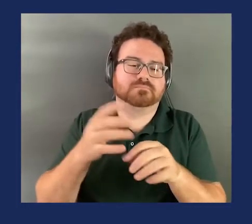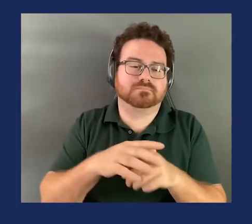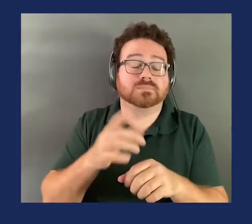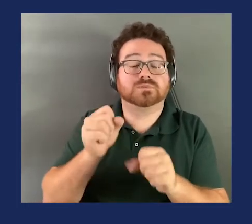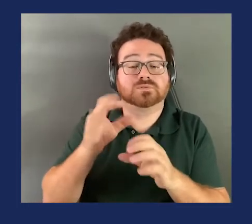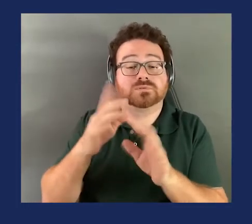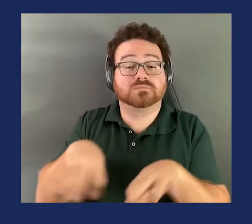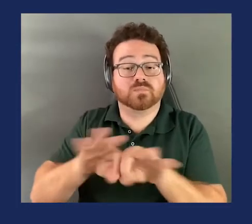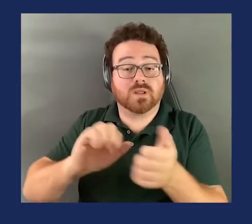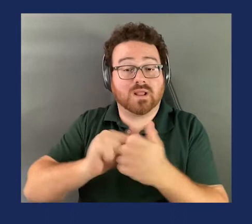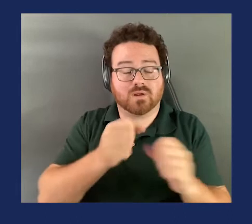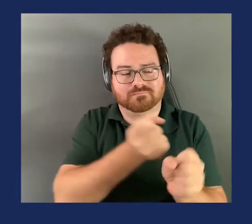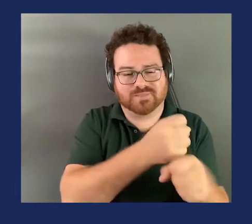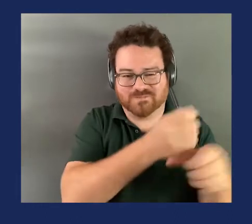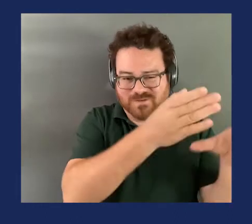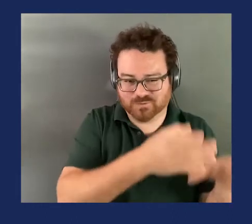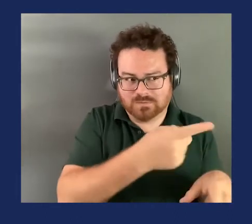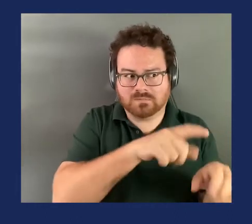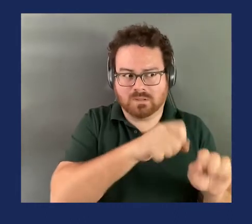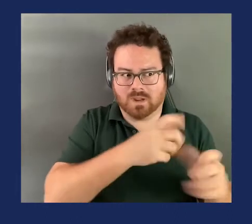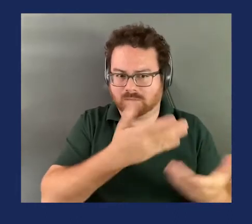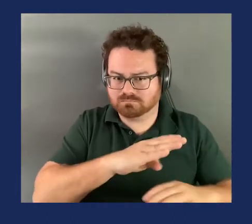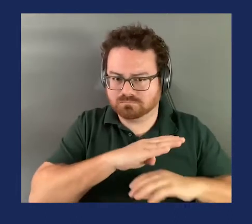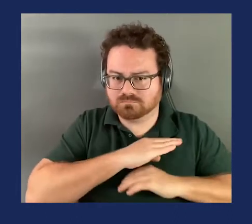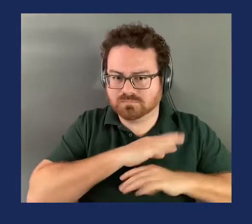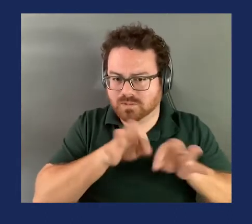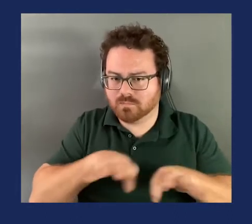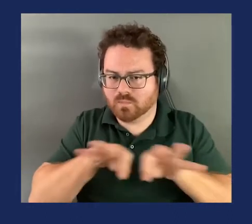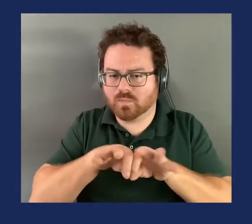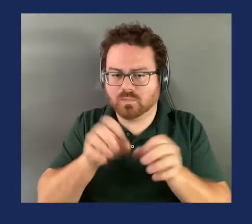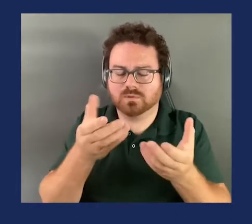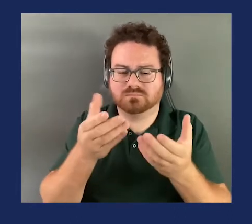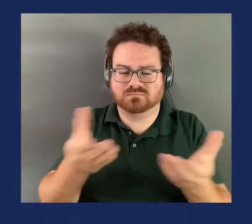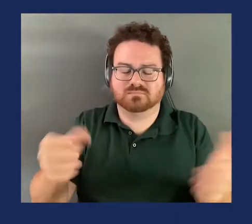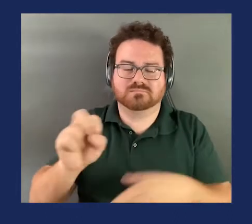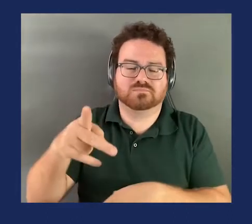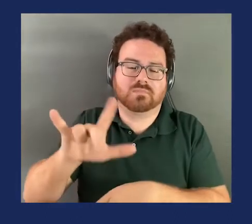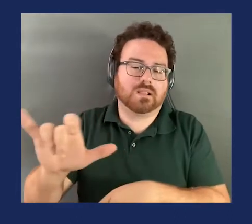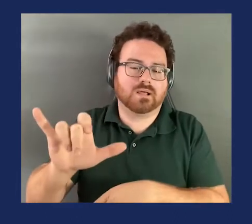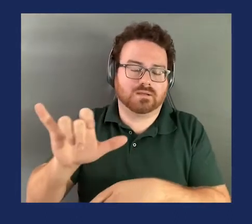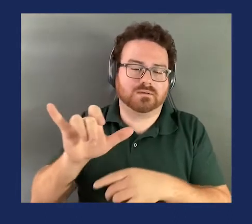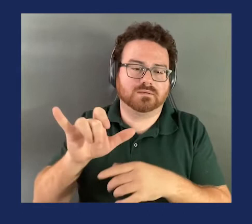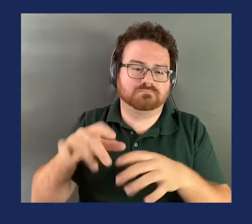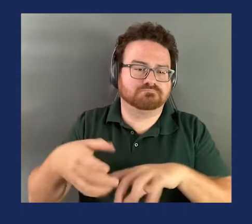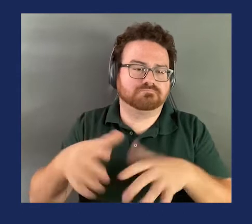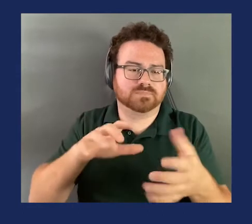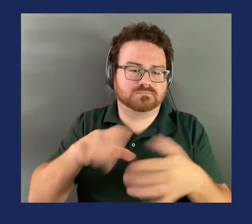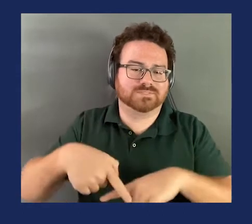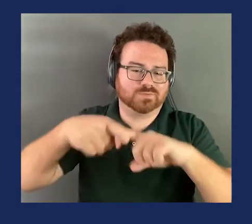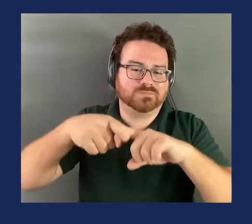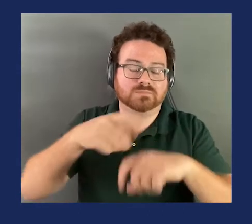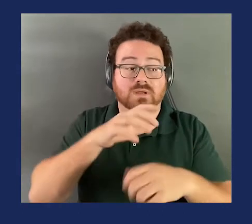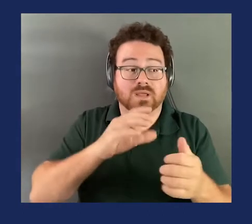able to meet these supply disruptions and how that perhaps has delayed sort of current production capacity.